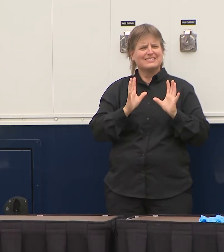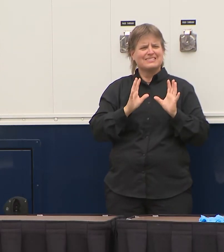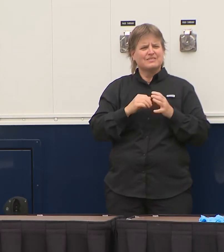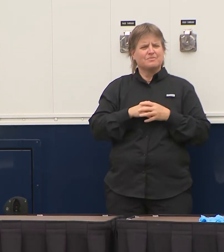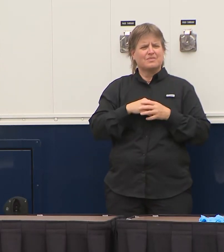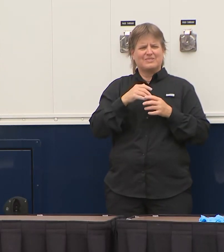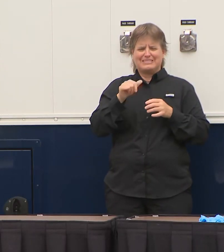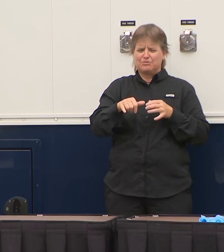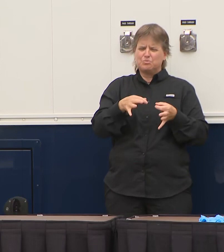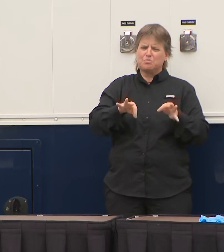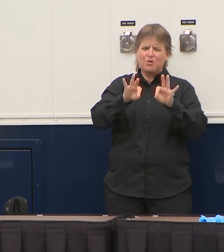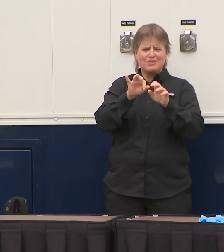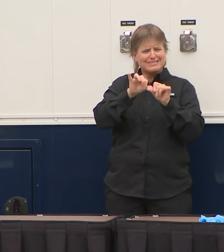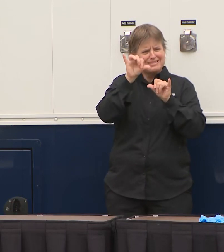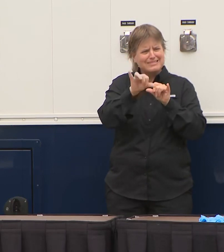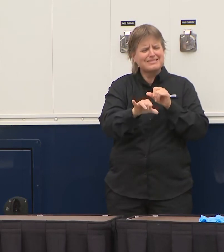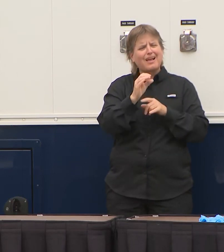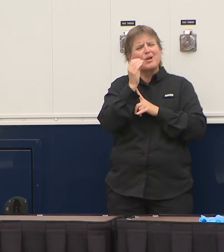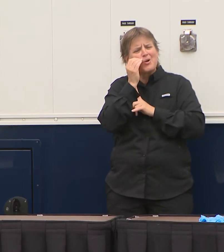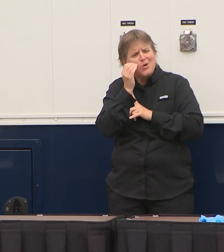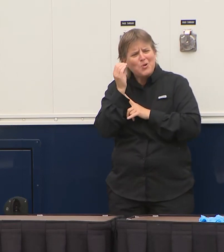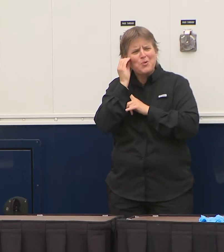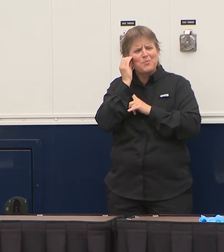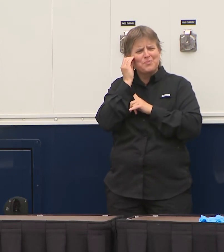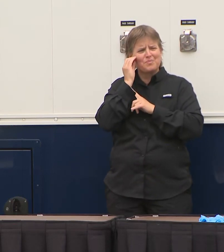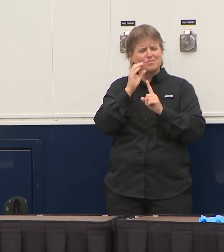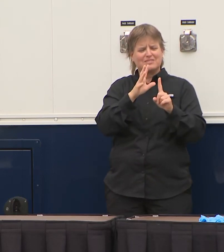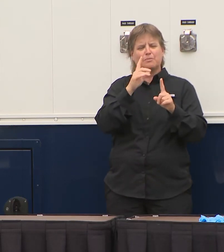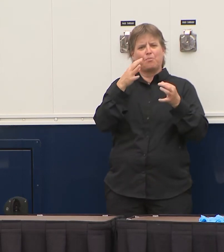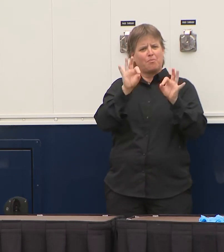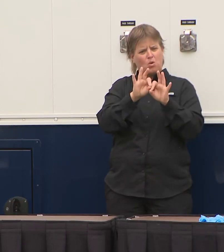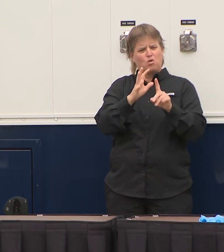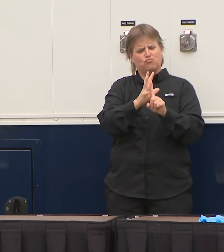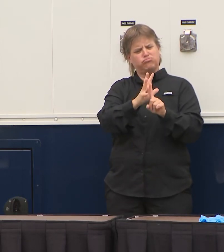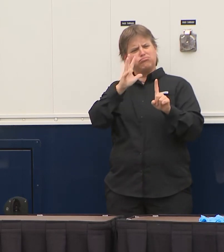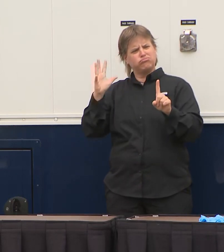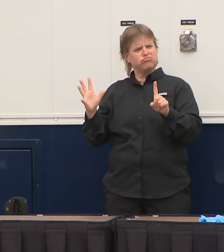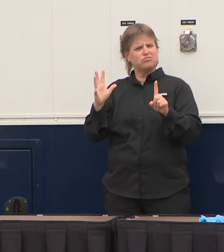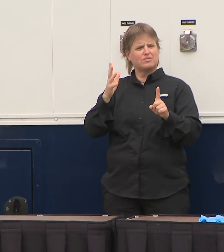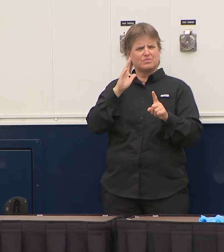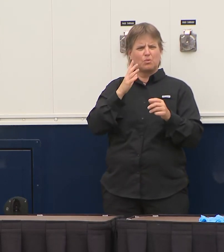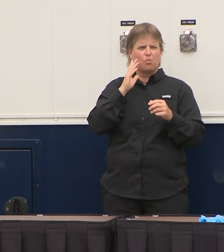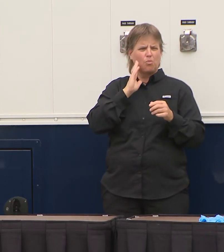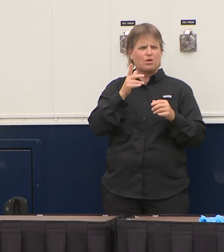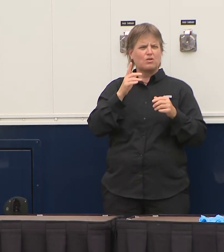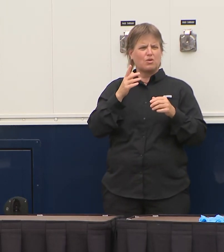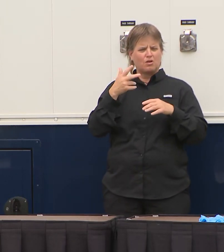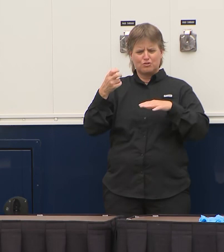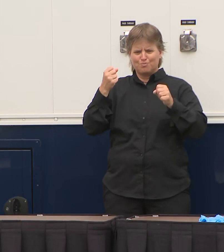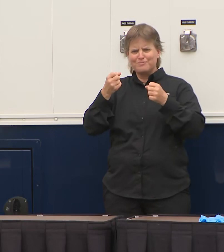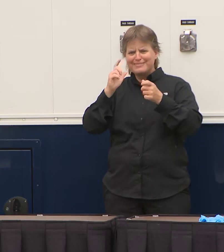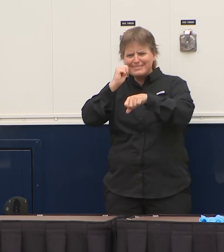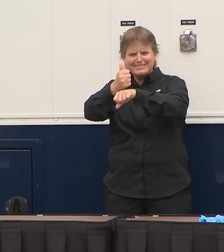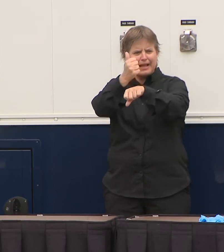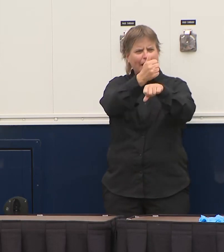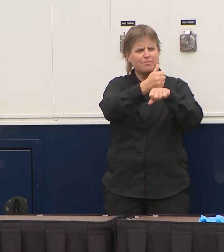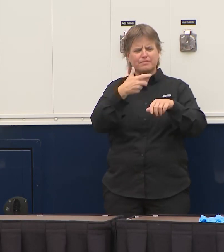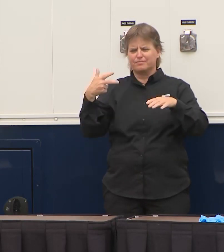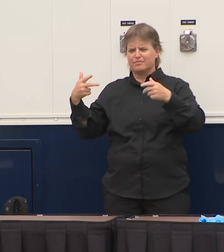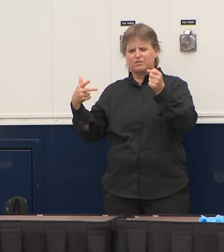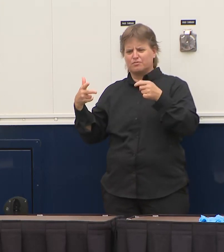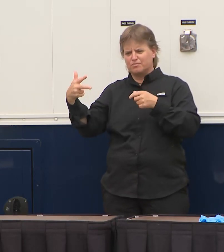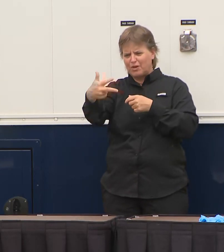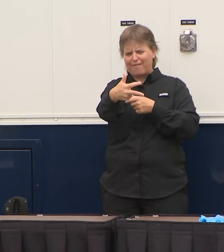so I know that they're going to try to do some with the where they hand them out to people coming in their cars and then we have a deal with FedEx